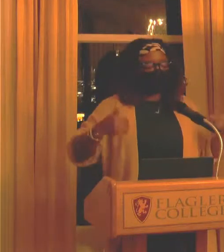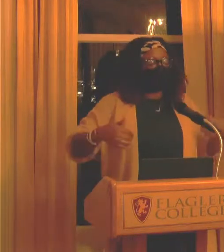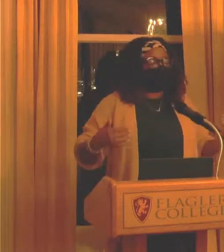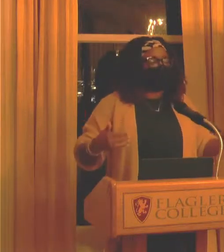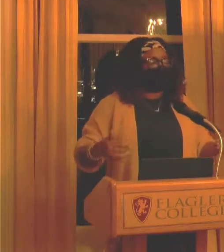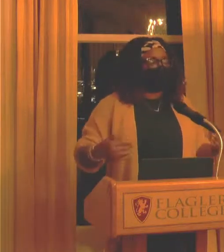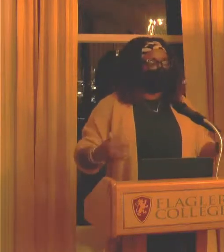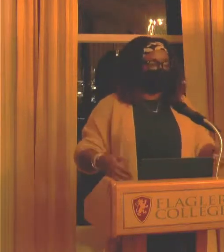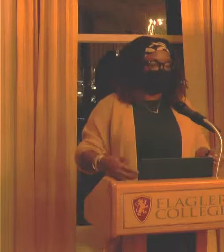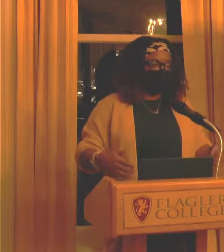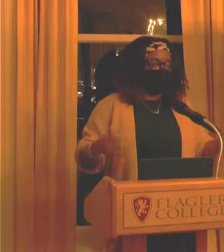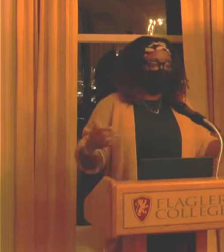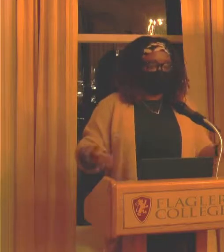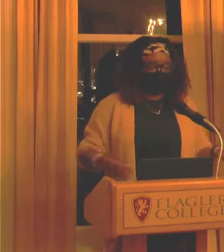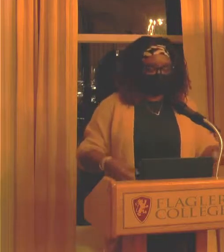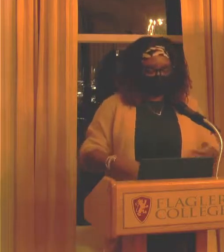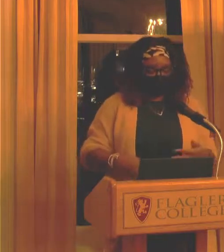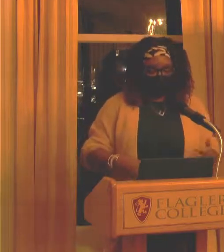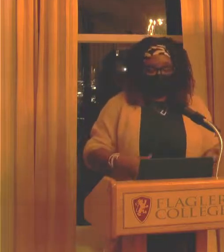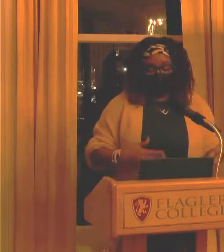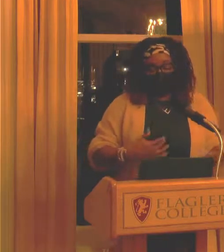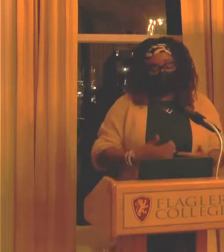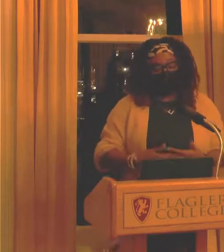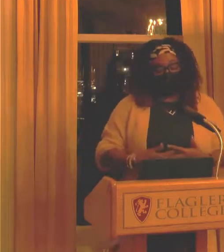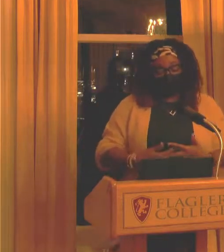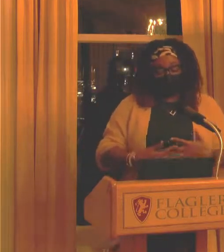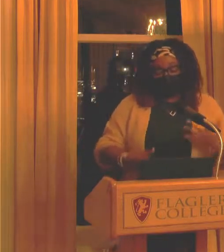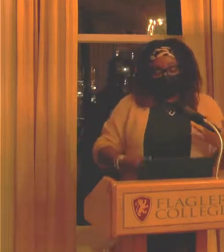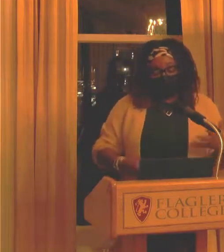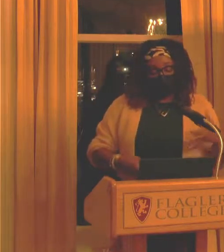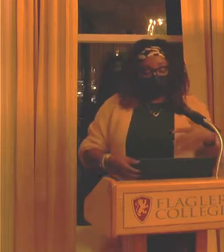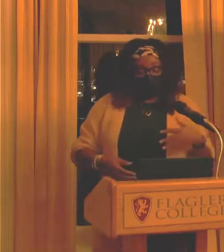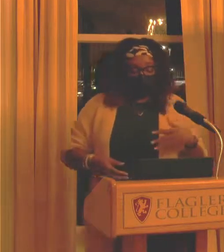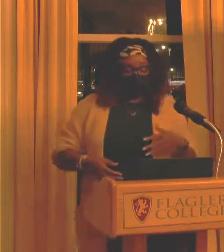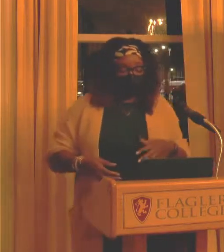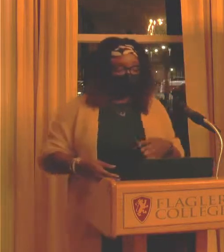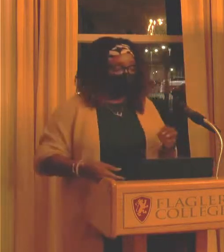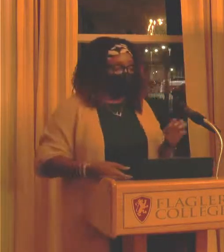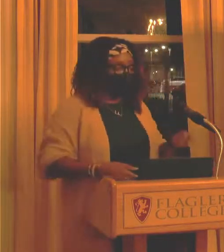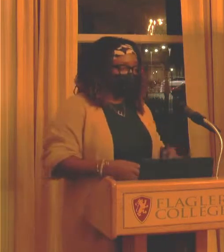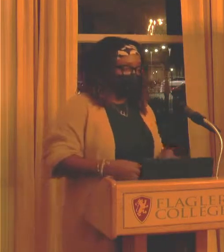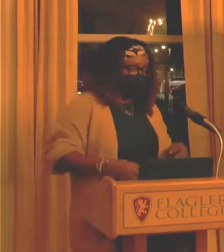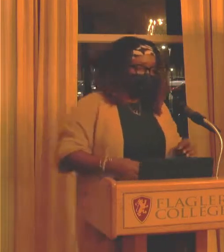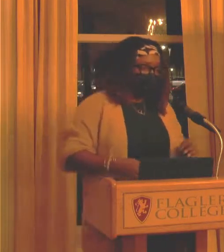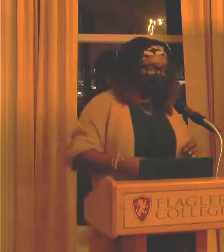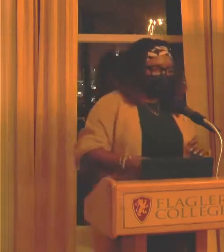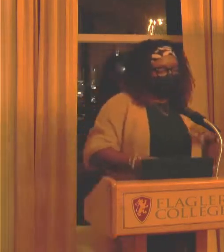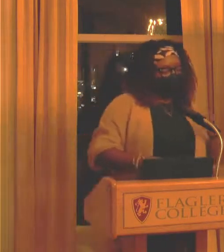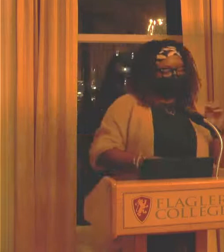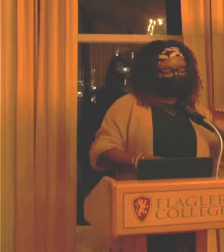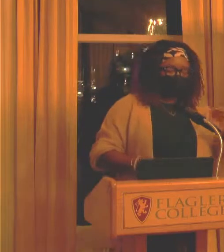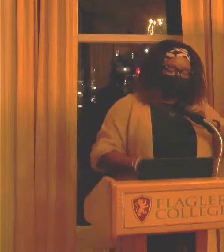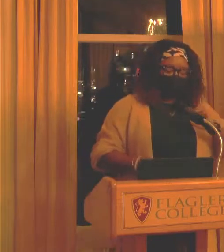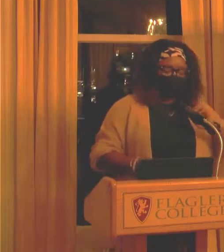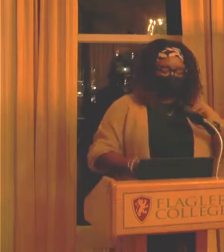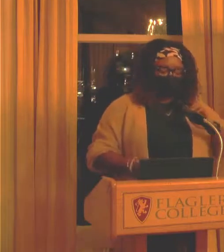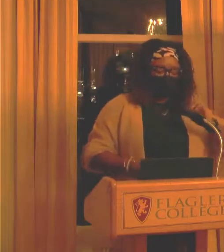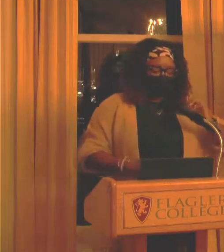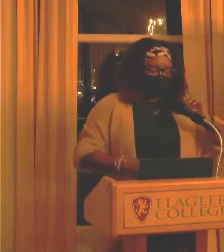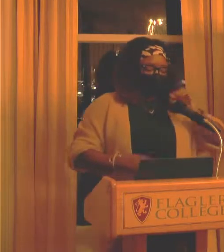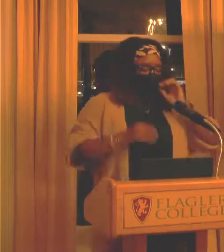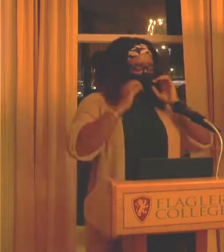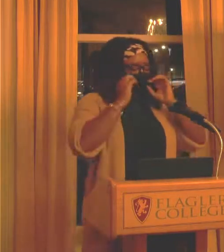place that I teach from, no matter who I'm teaching? So, for me, I do believe that creativity is problem solving. So, I'm